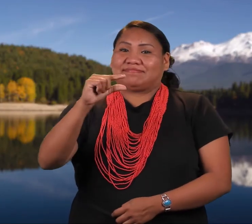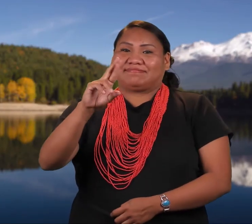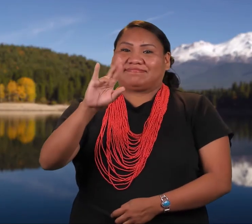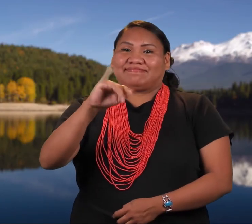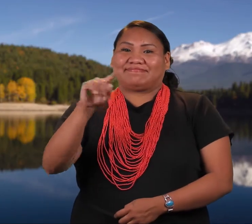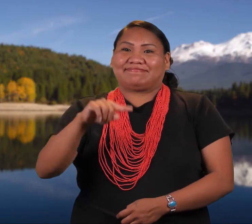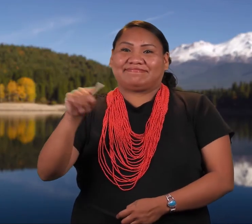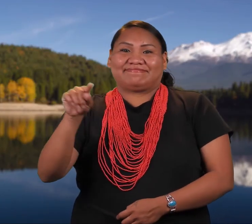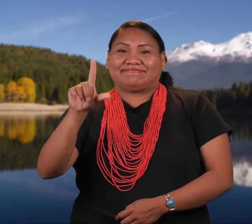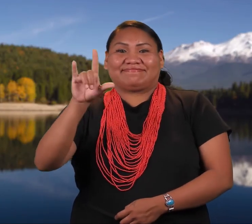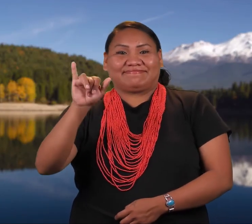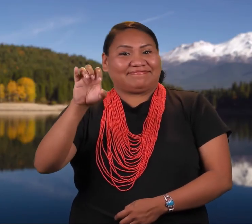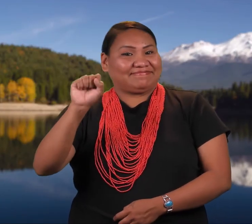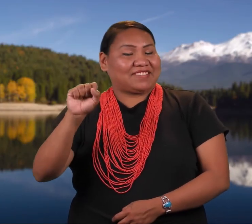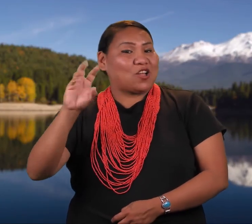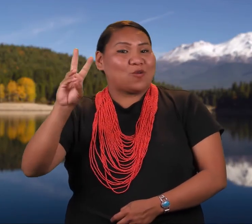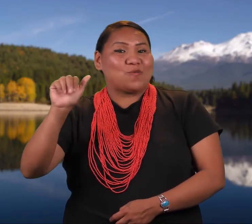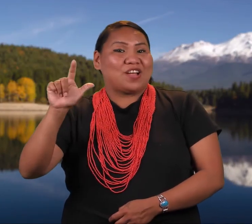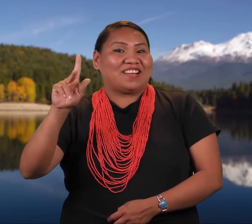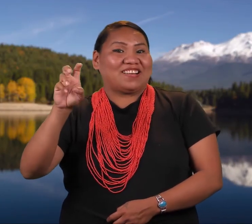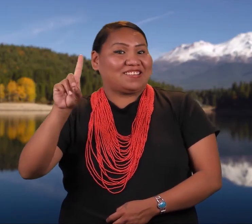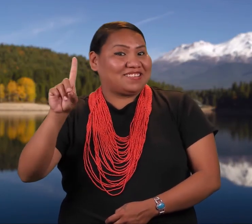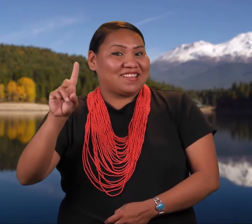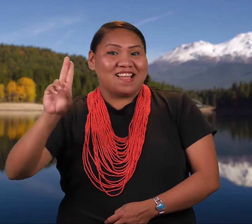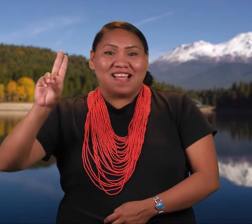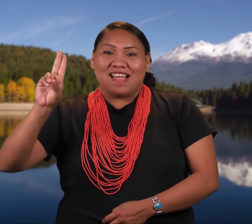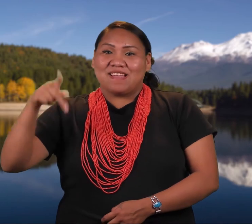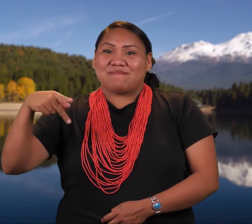When Grizzlies Walked Upright